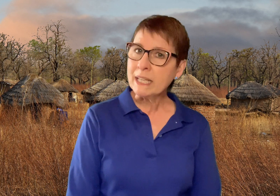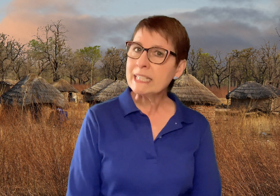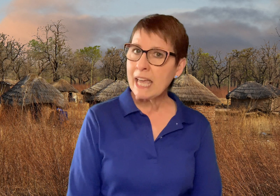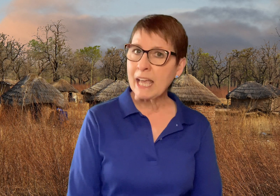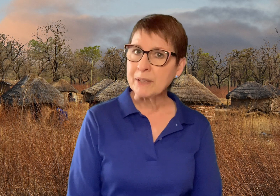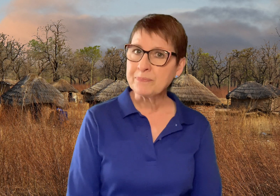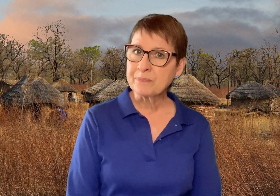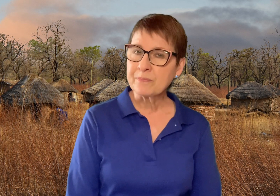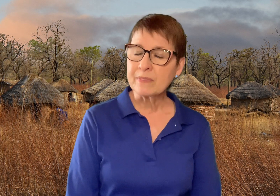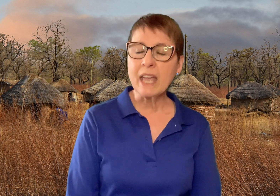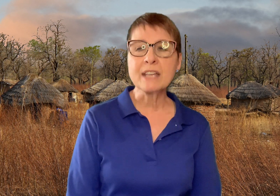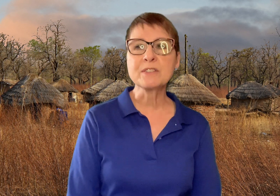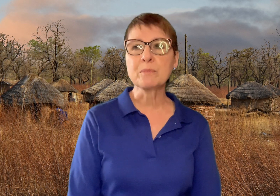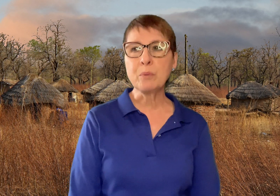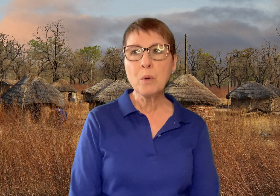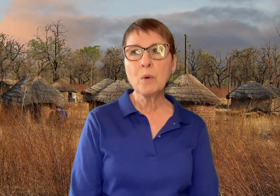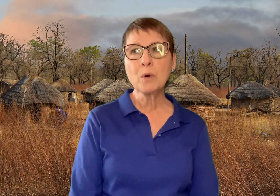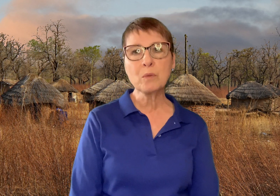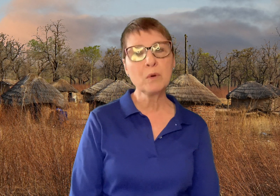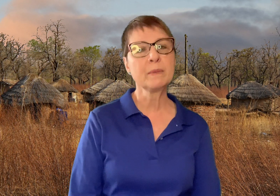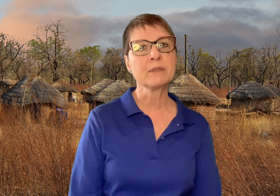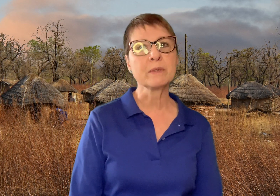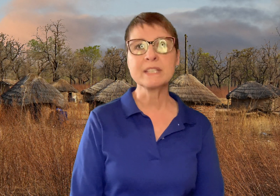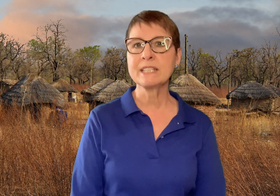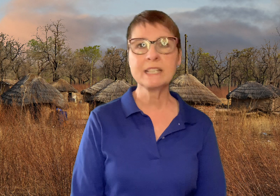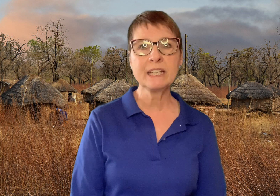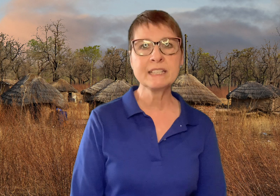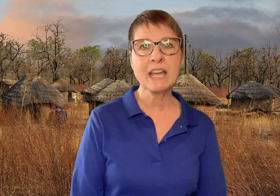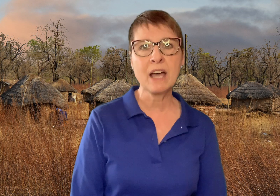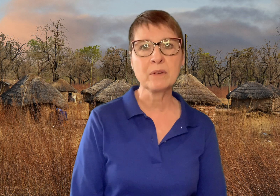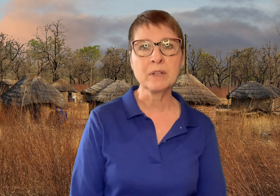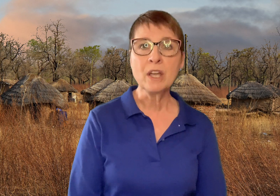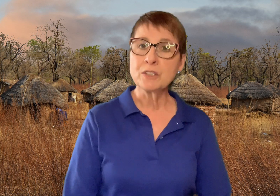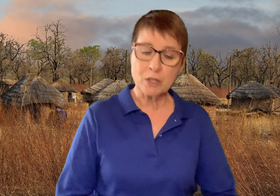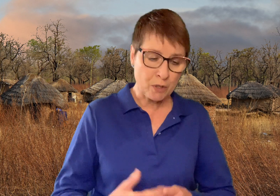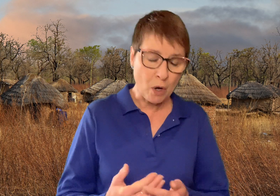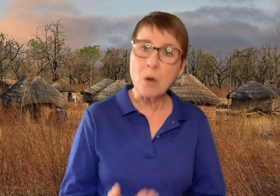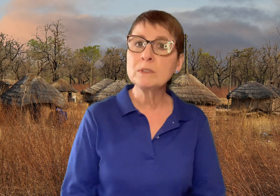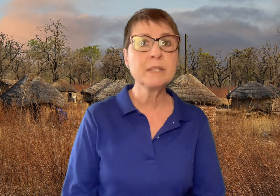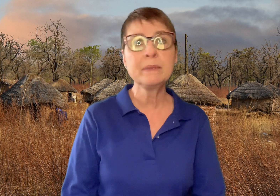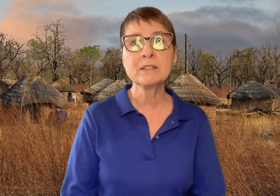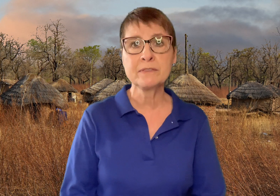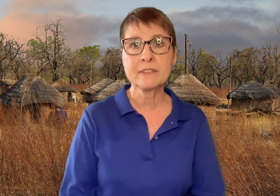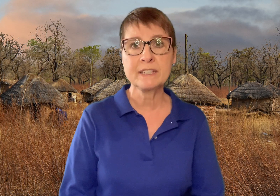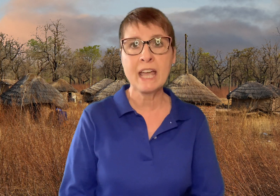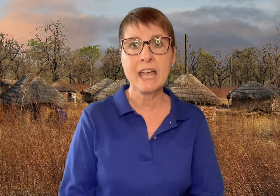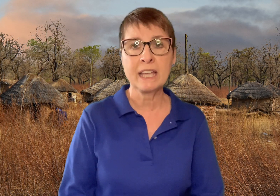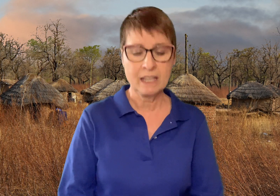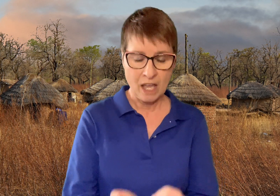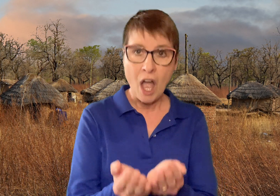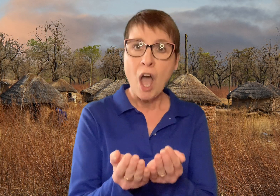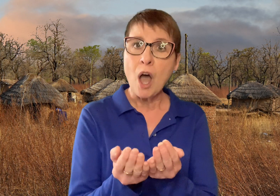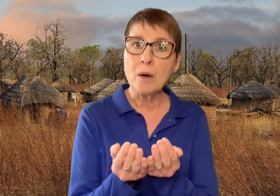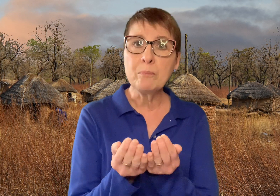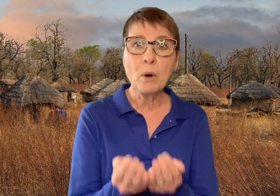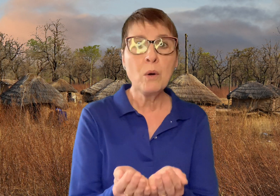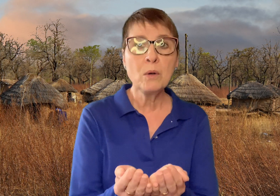one day as the poor woman was sitting down to her only meal for the day, a bowl